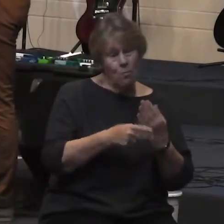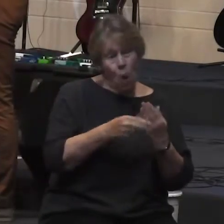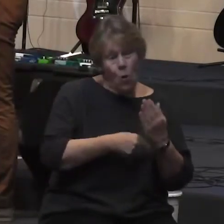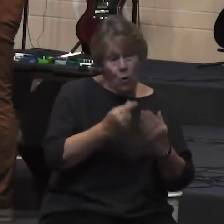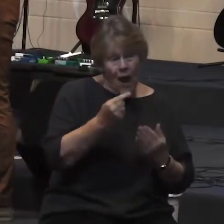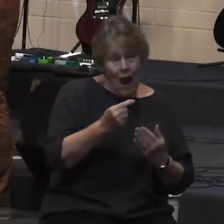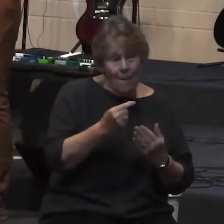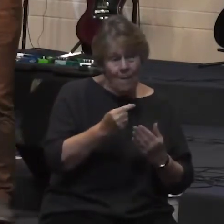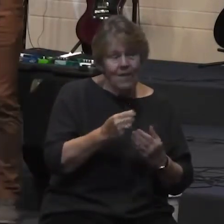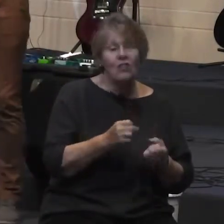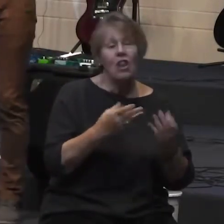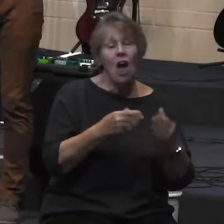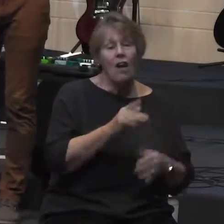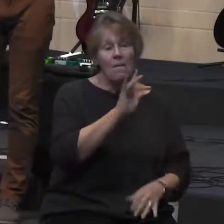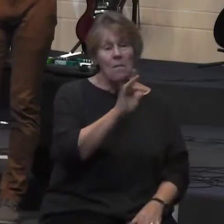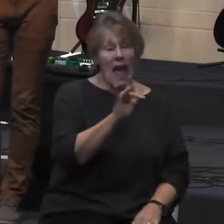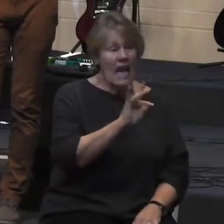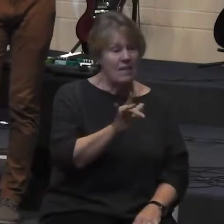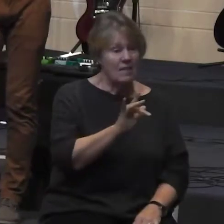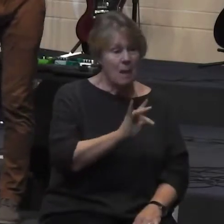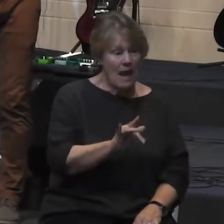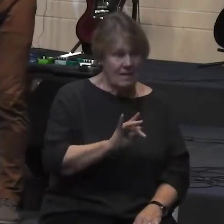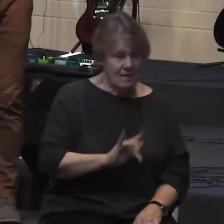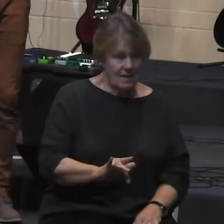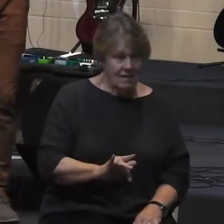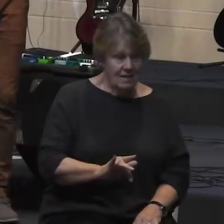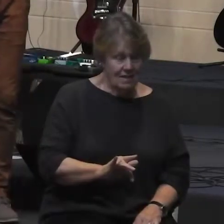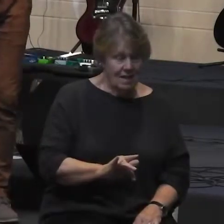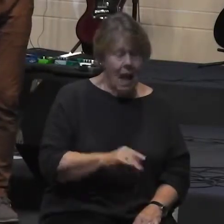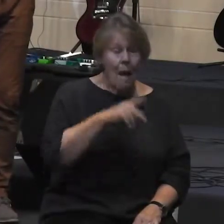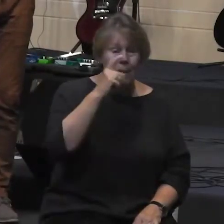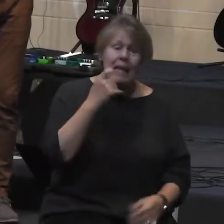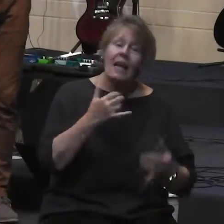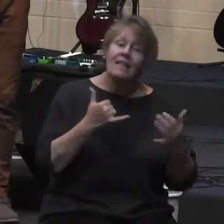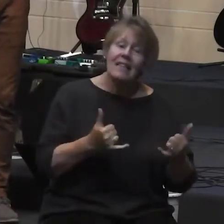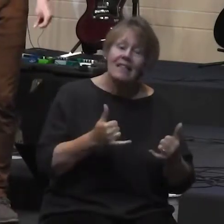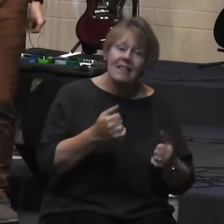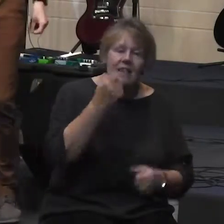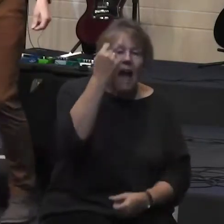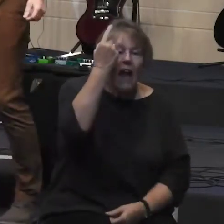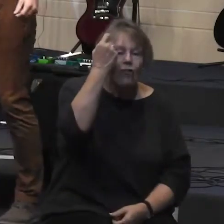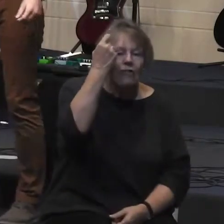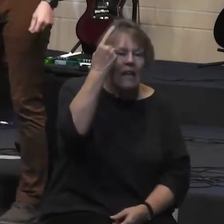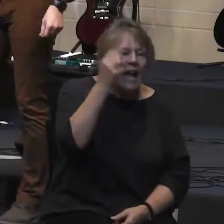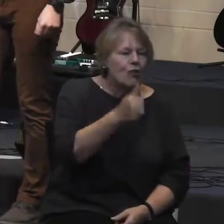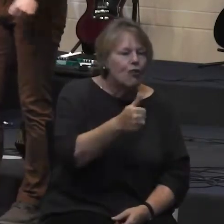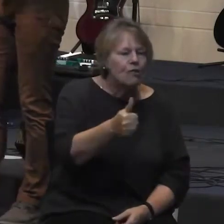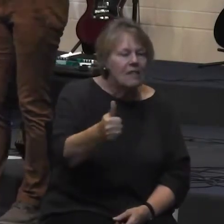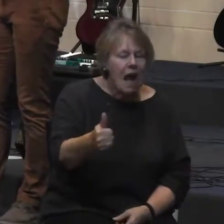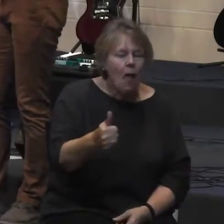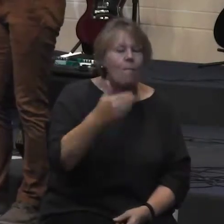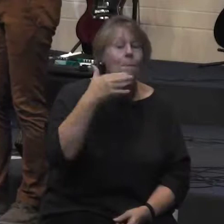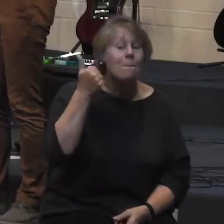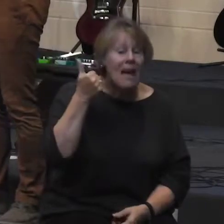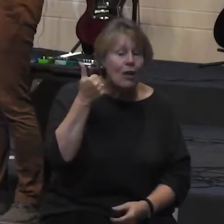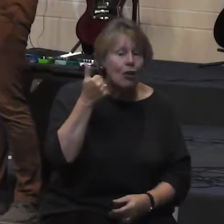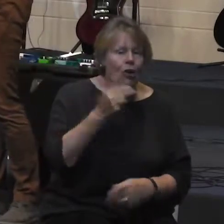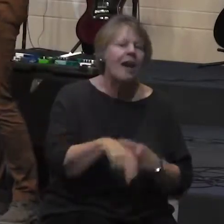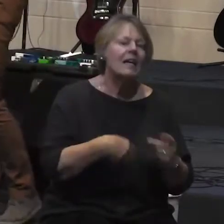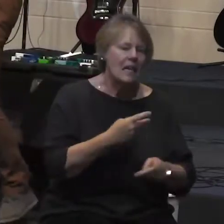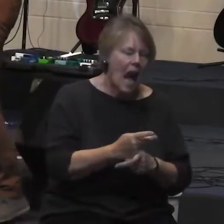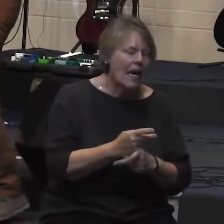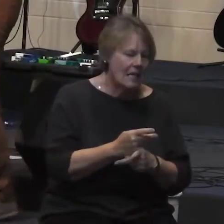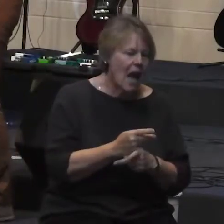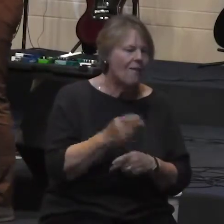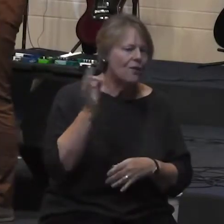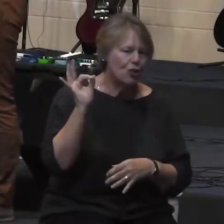reason for that is because this is a understand yourself better kind of sermon and all the